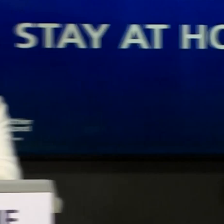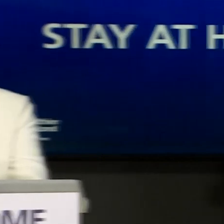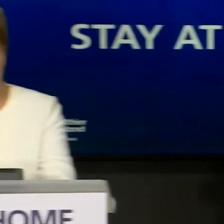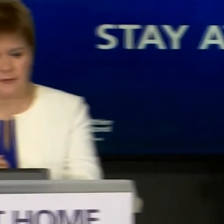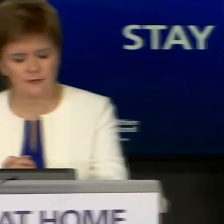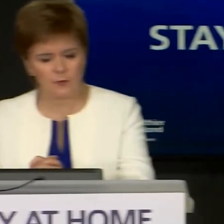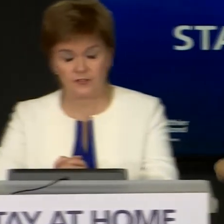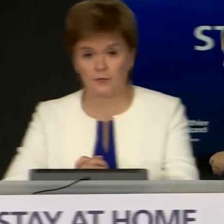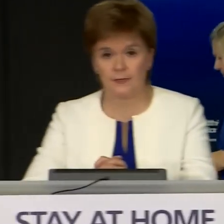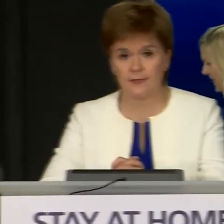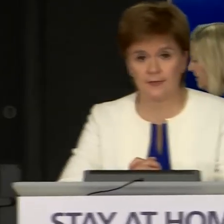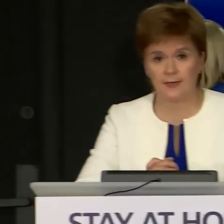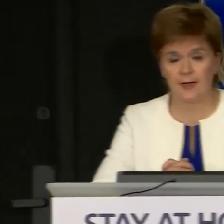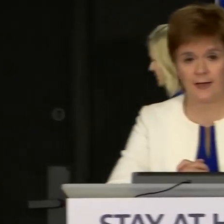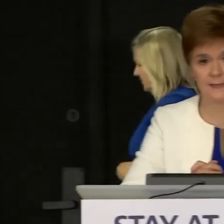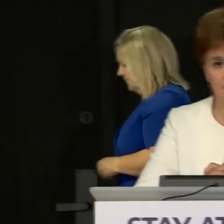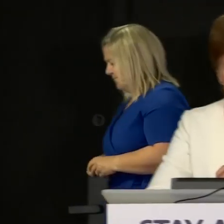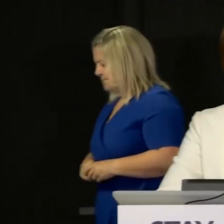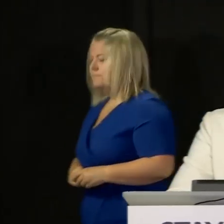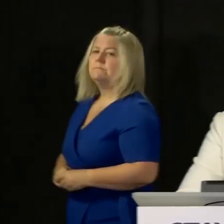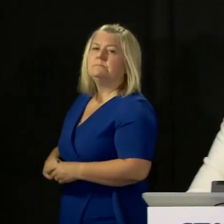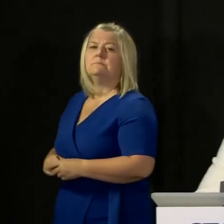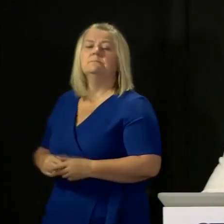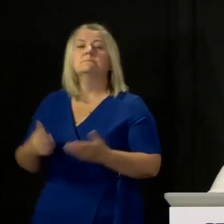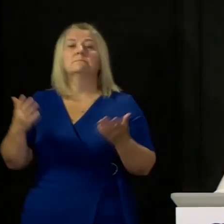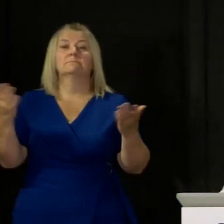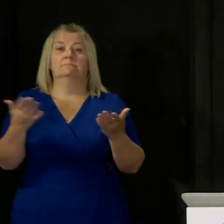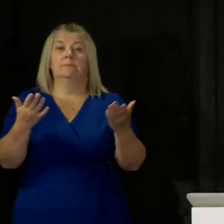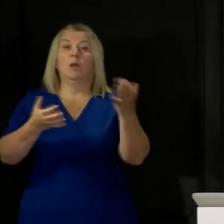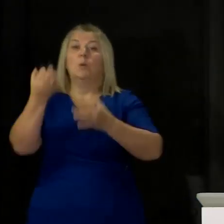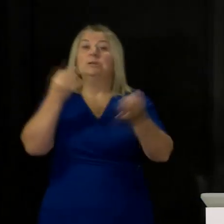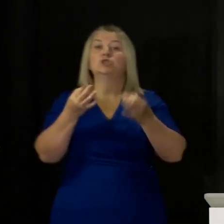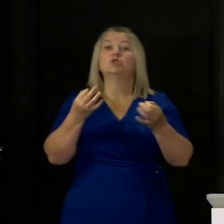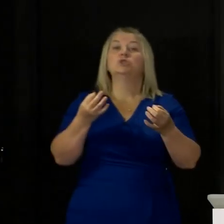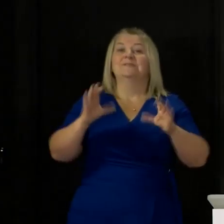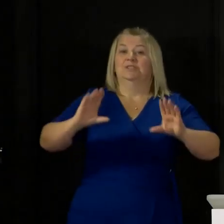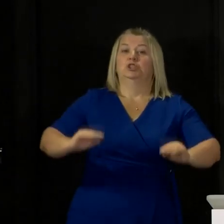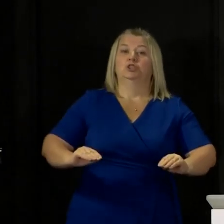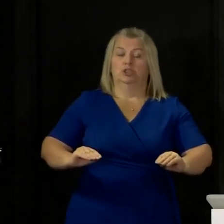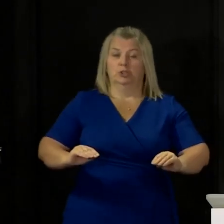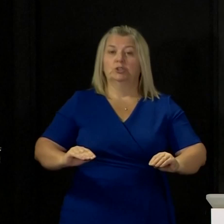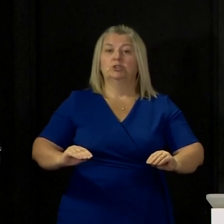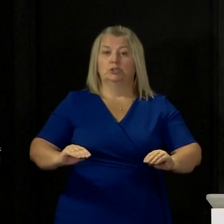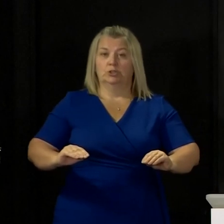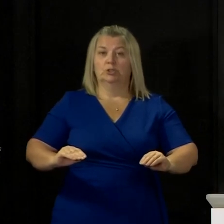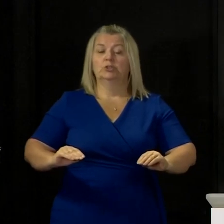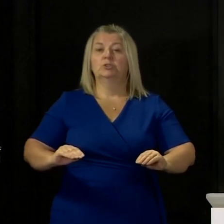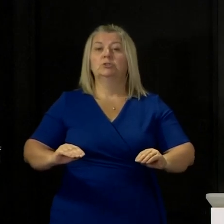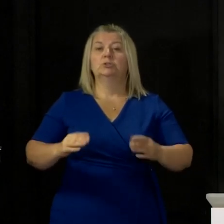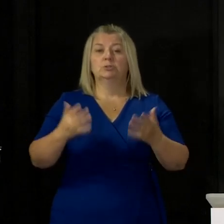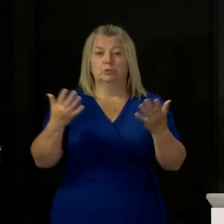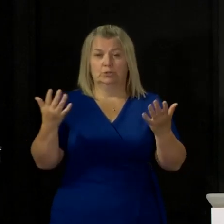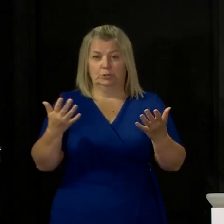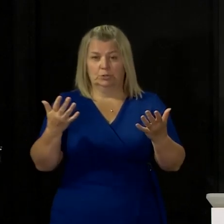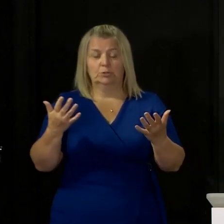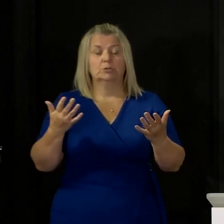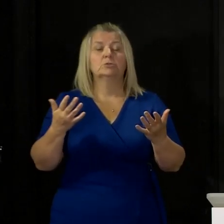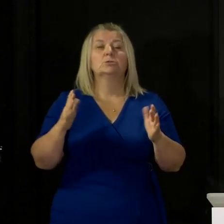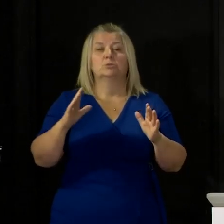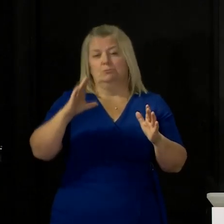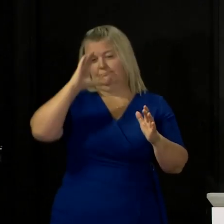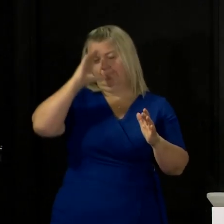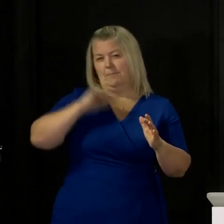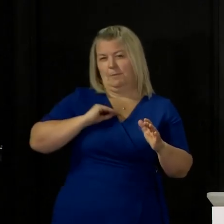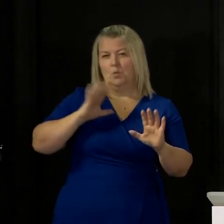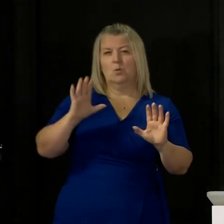that concludes the questions we had notified today and the people who wanted to ask the questions were notified I should say we don't get notified of the questions